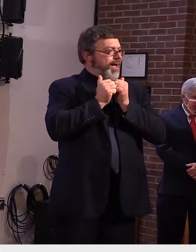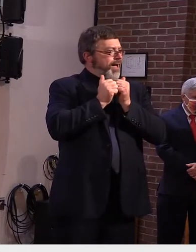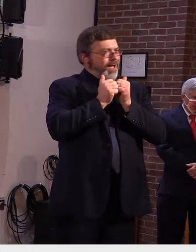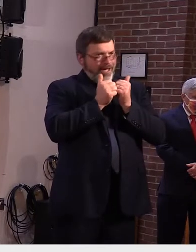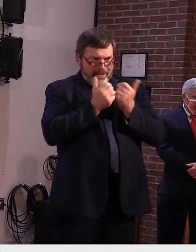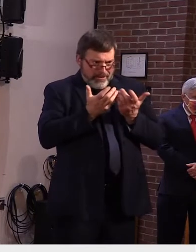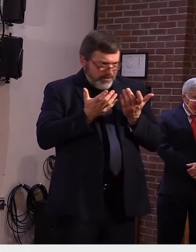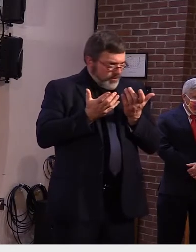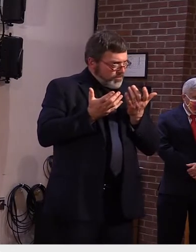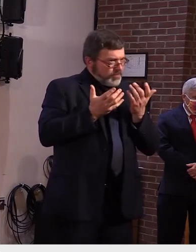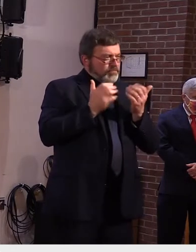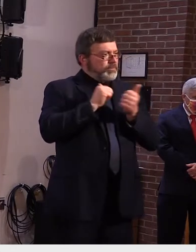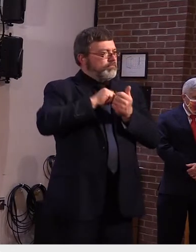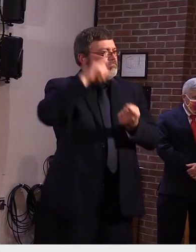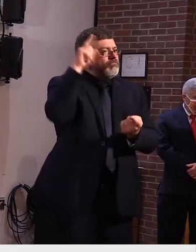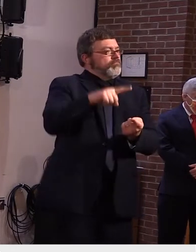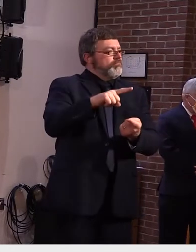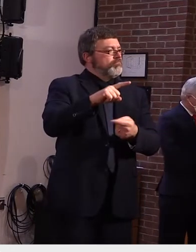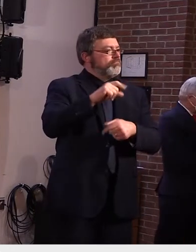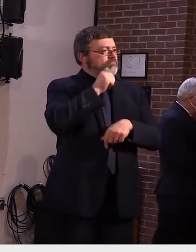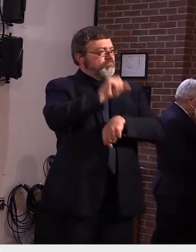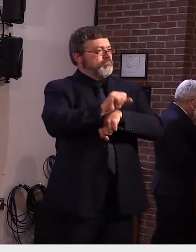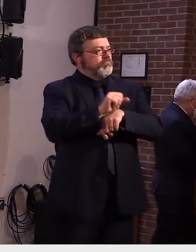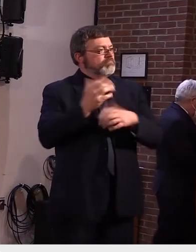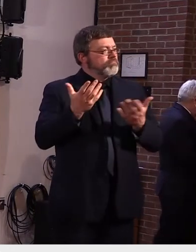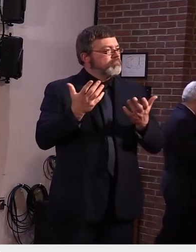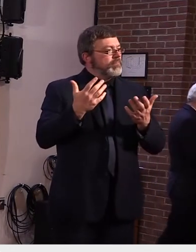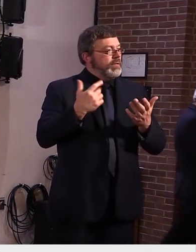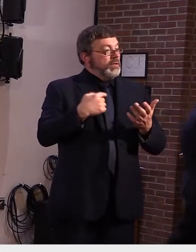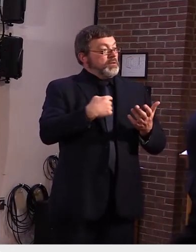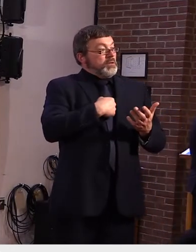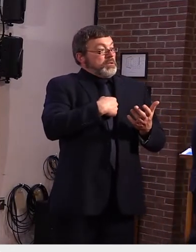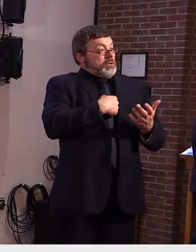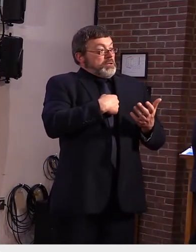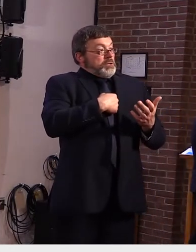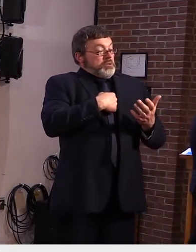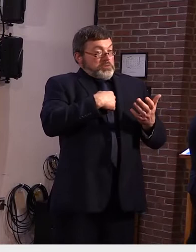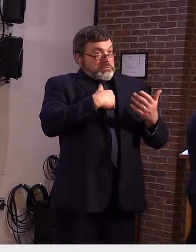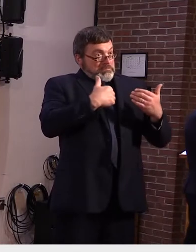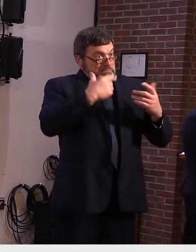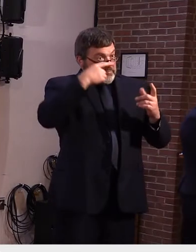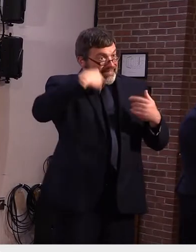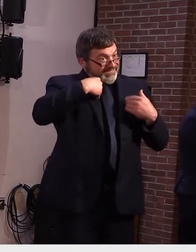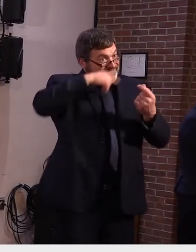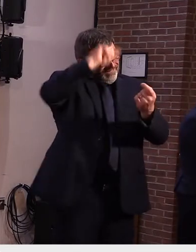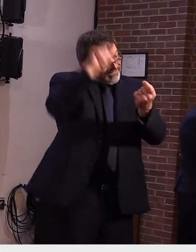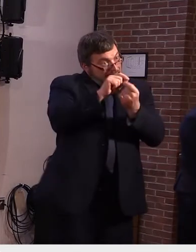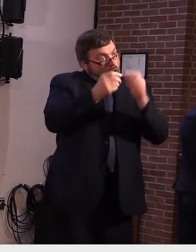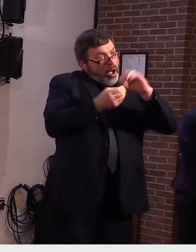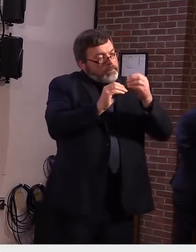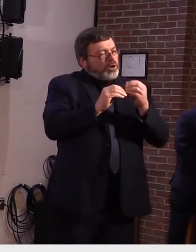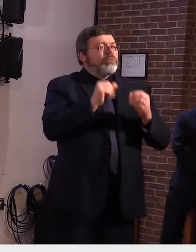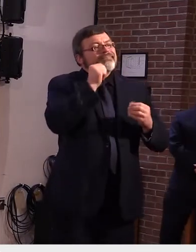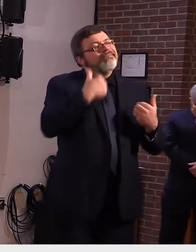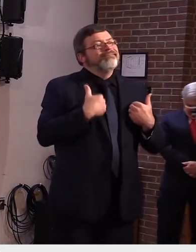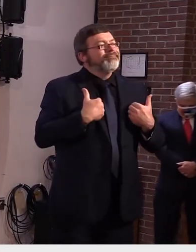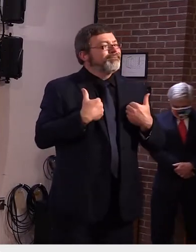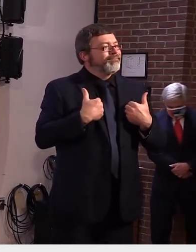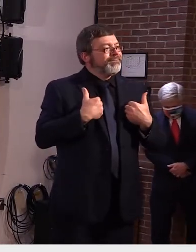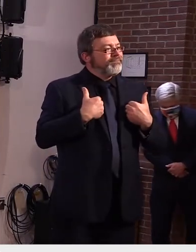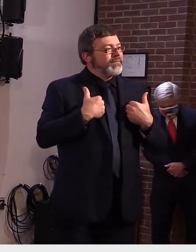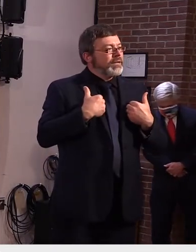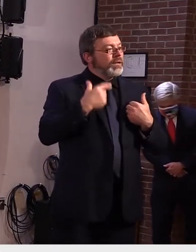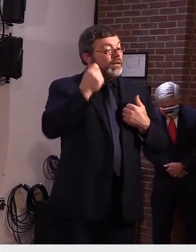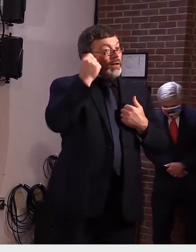the uh an early look at the numbers that are coming out certainly uh a major concern for us is